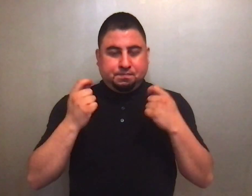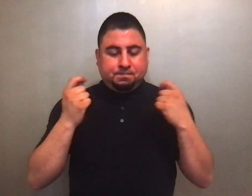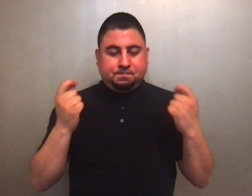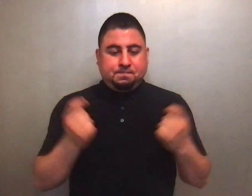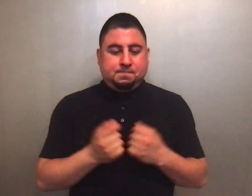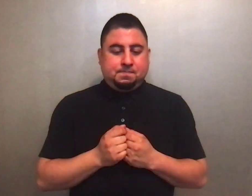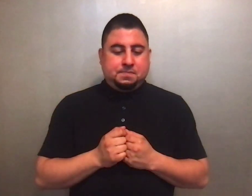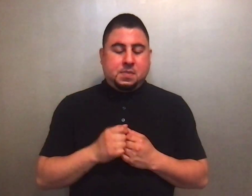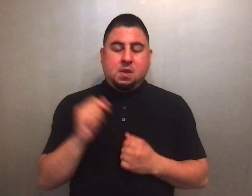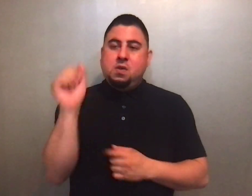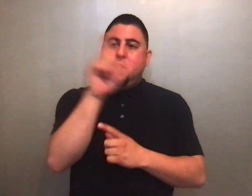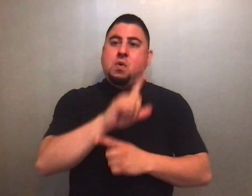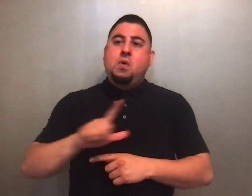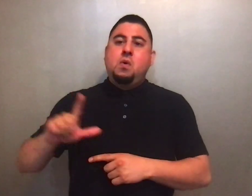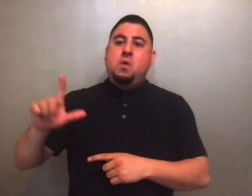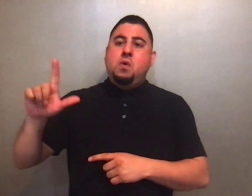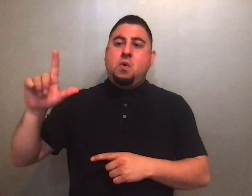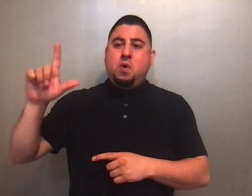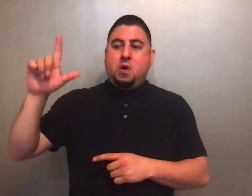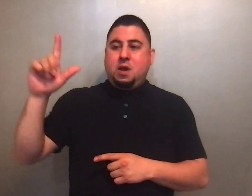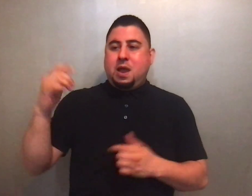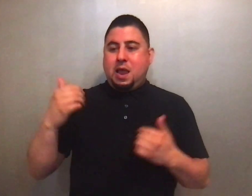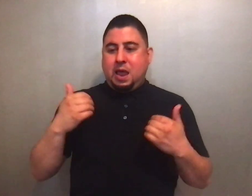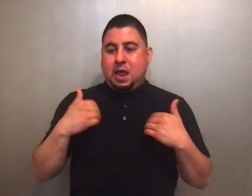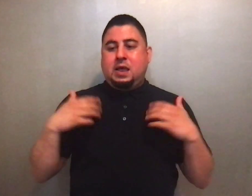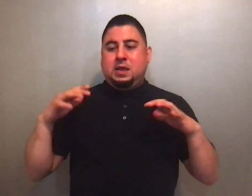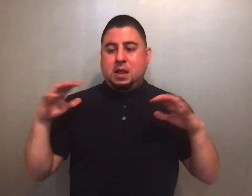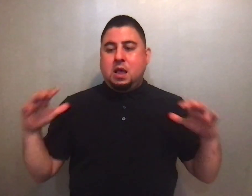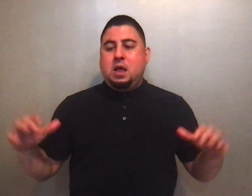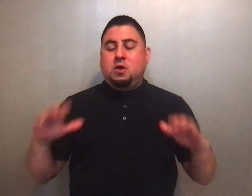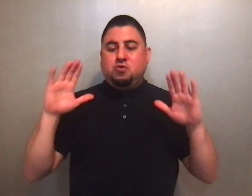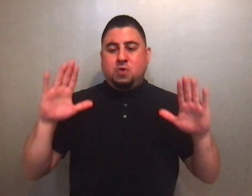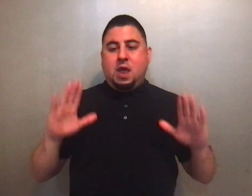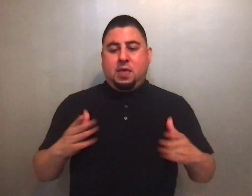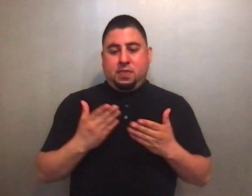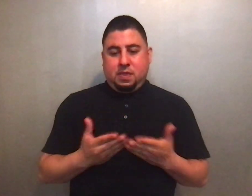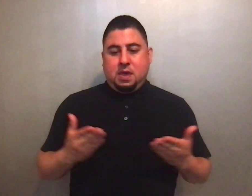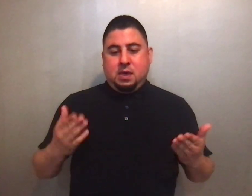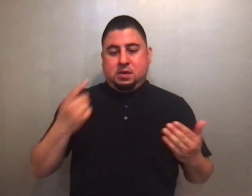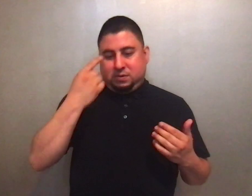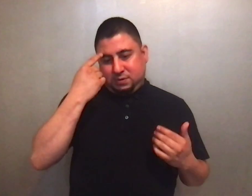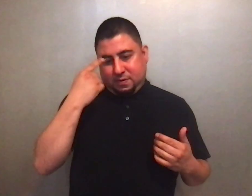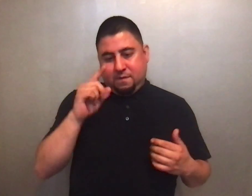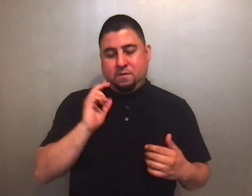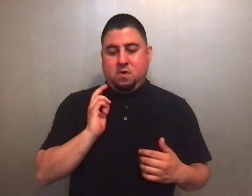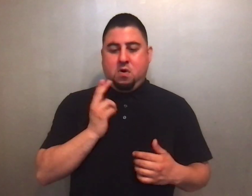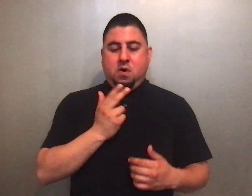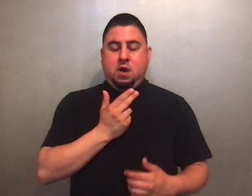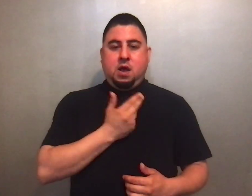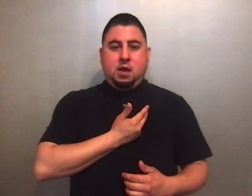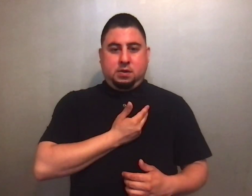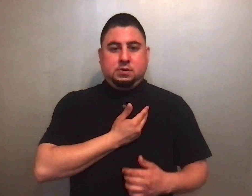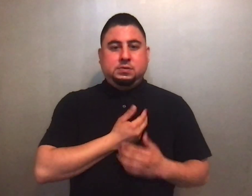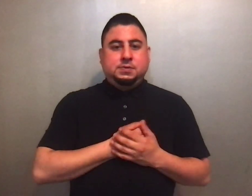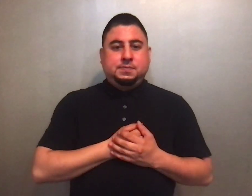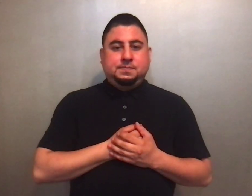The Lord has done great things for us,